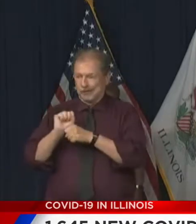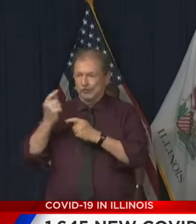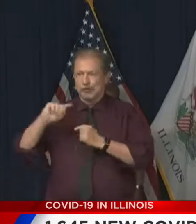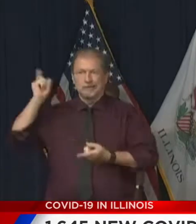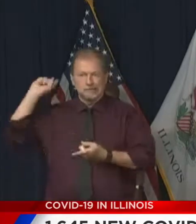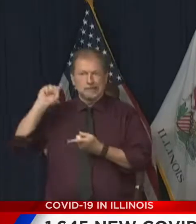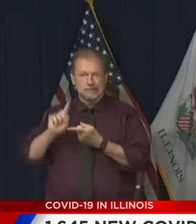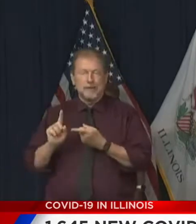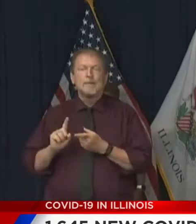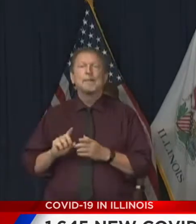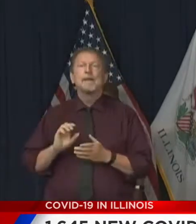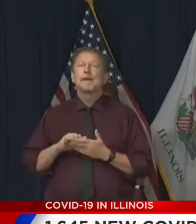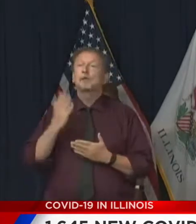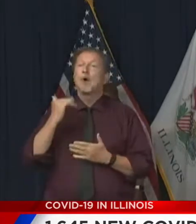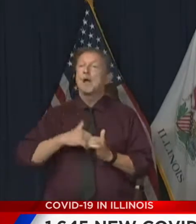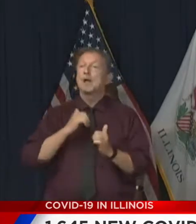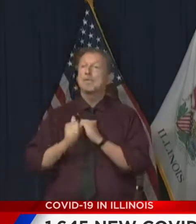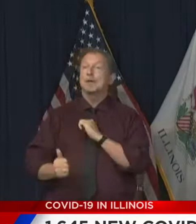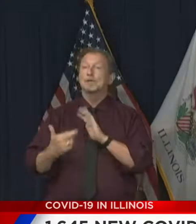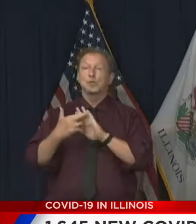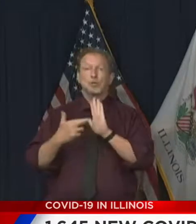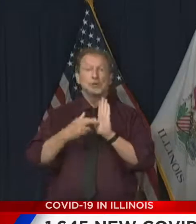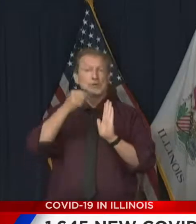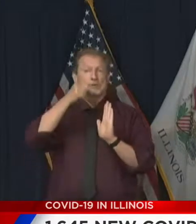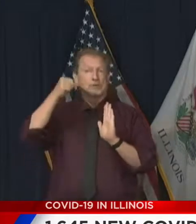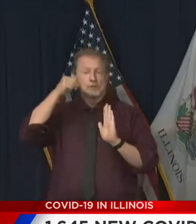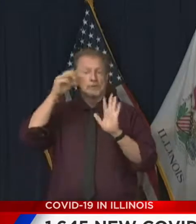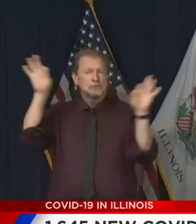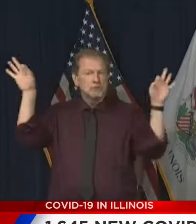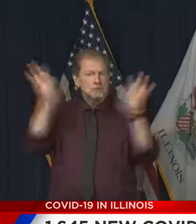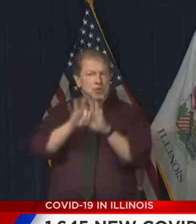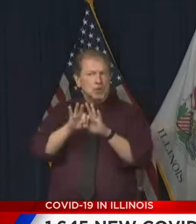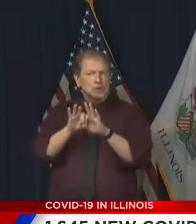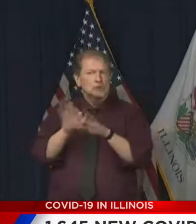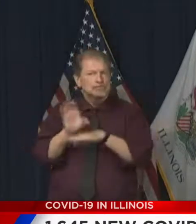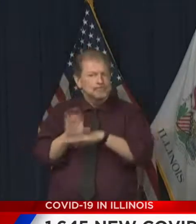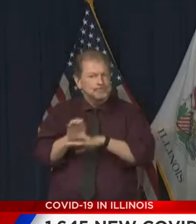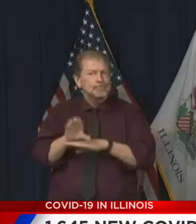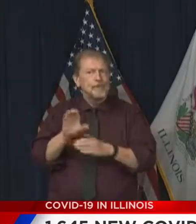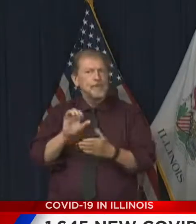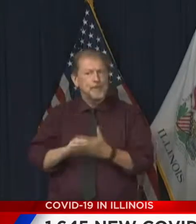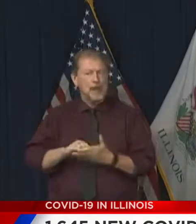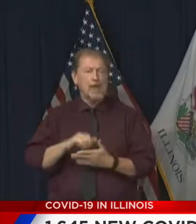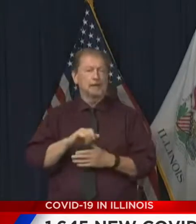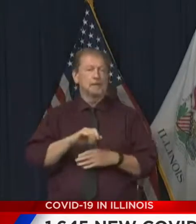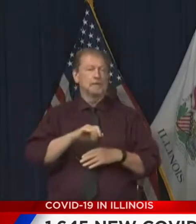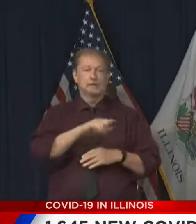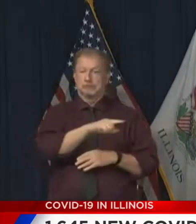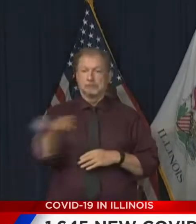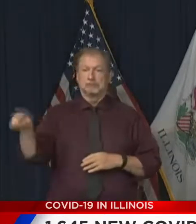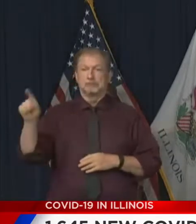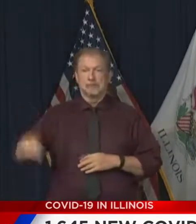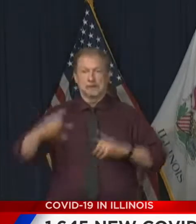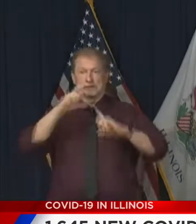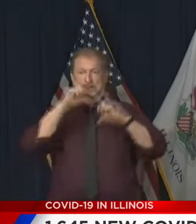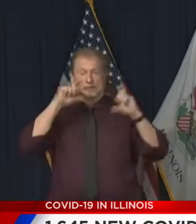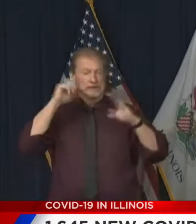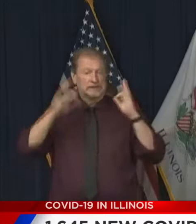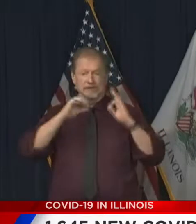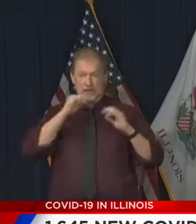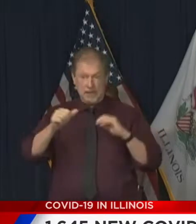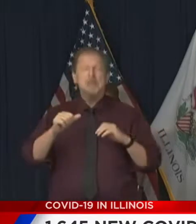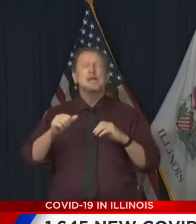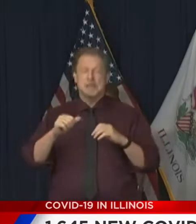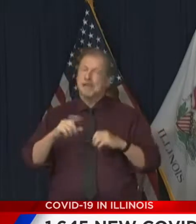why the rule that we got passed yesterday was so important. That's one more step in, you know, a series of steps